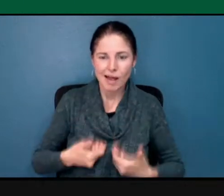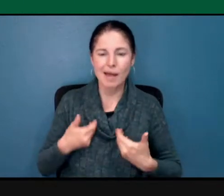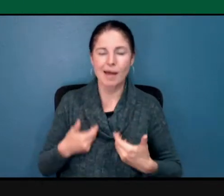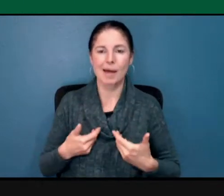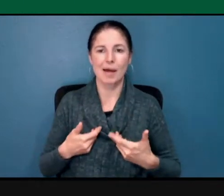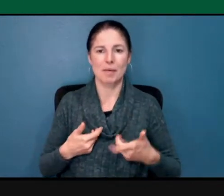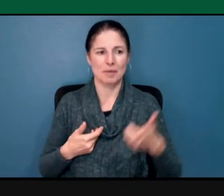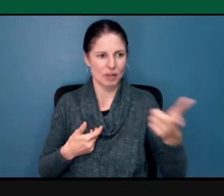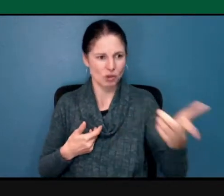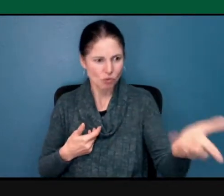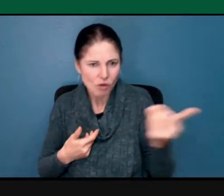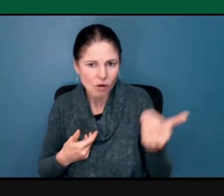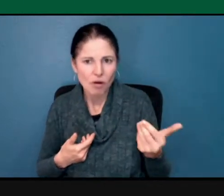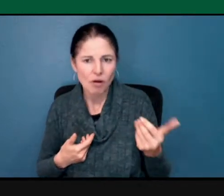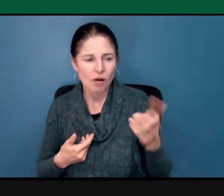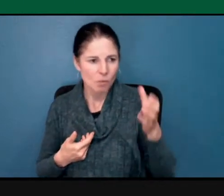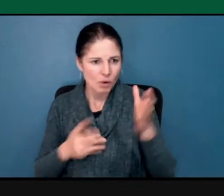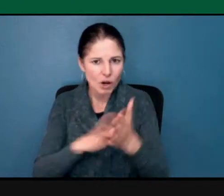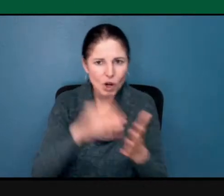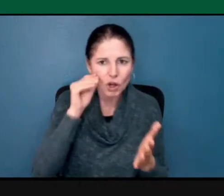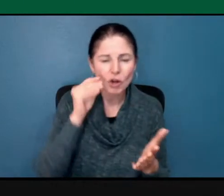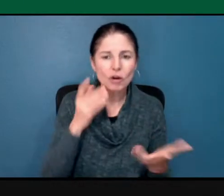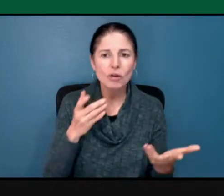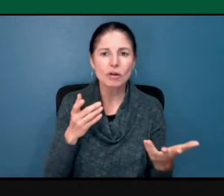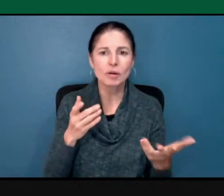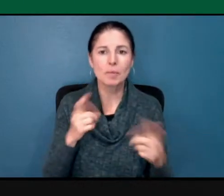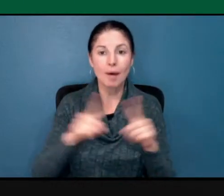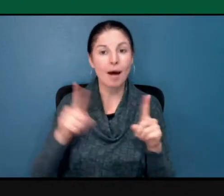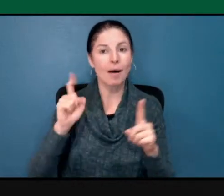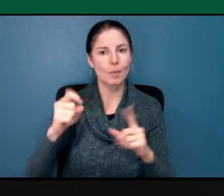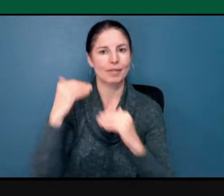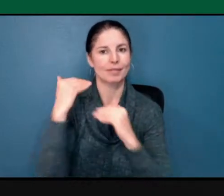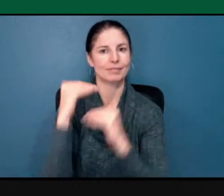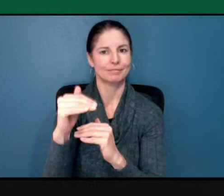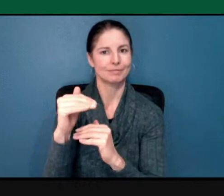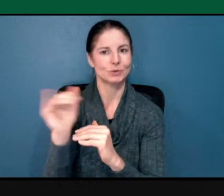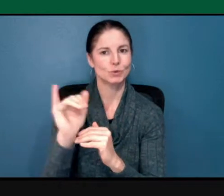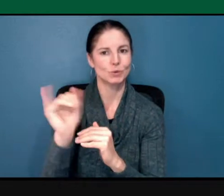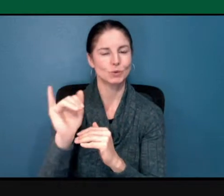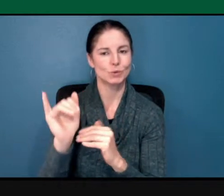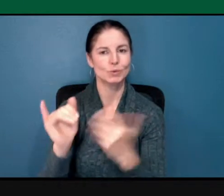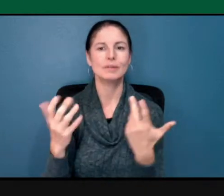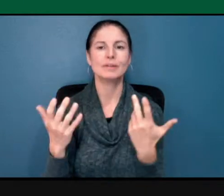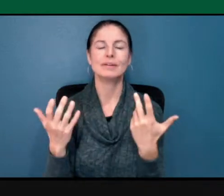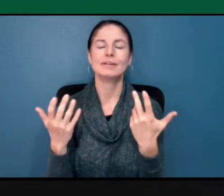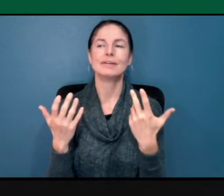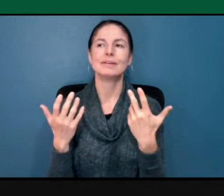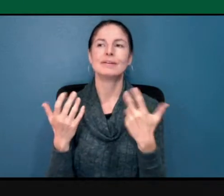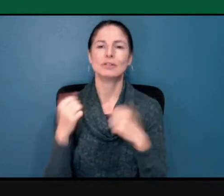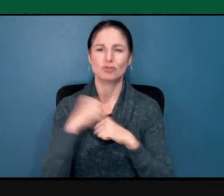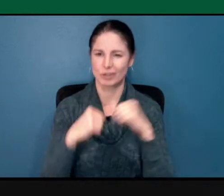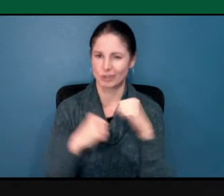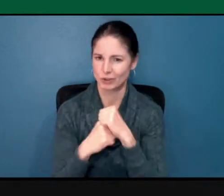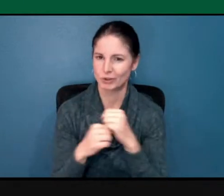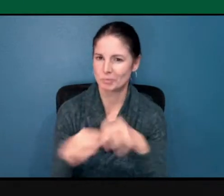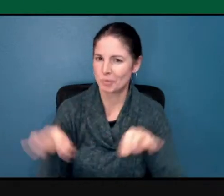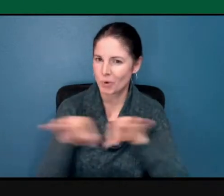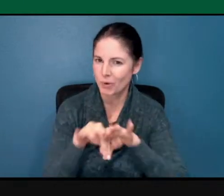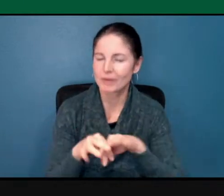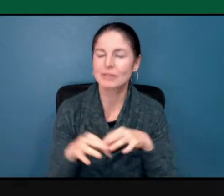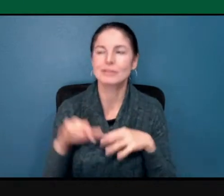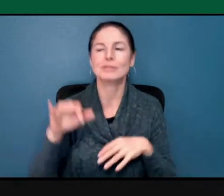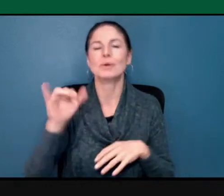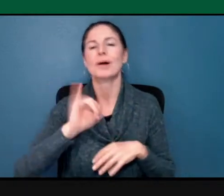other. But it does have to come with parameters. So whether you do it in a kind of class, you know,